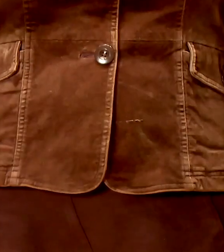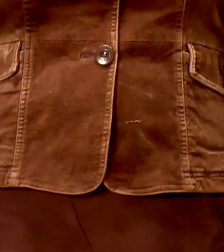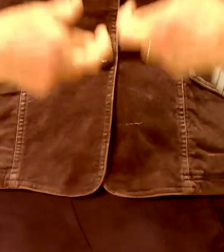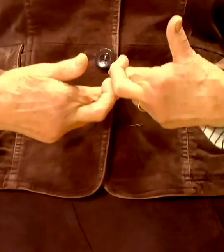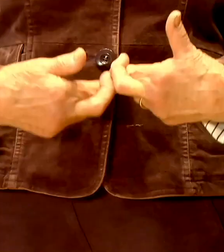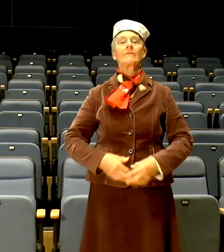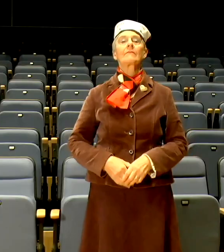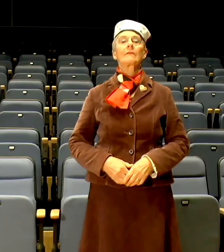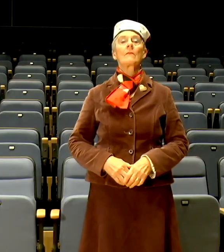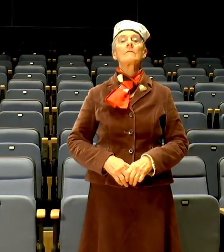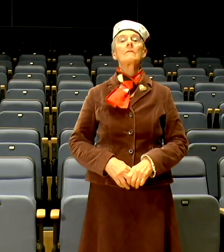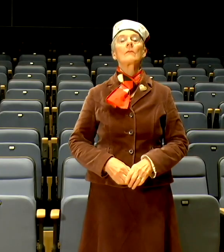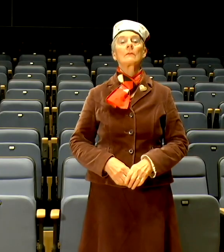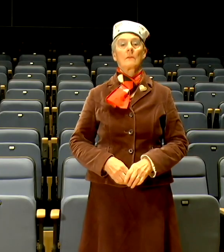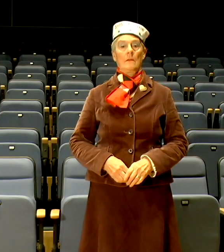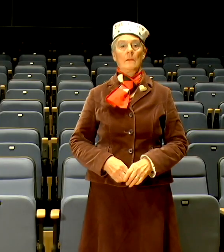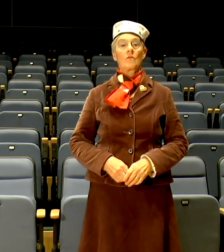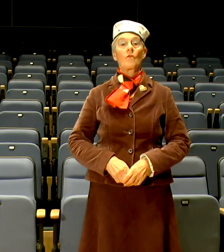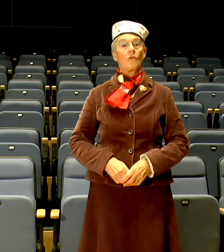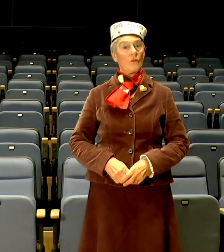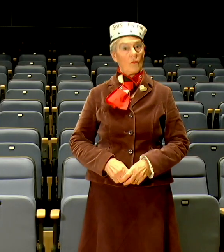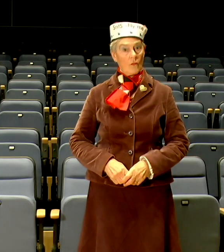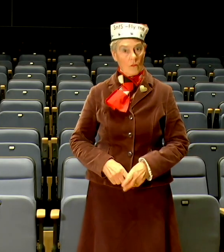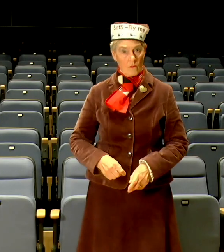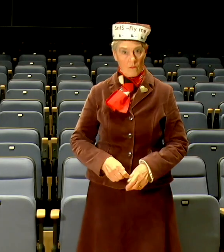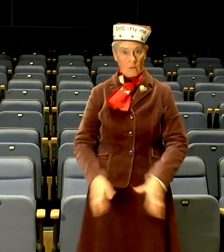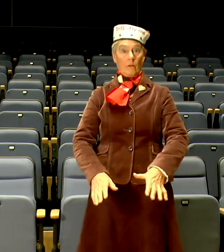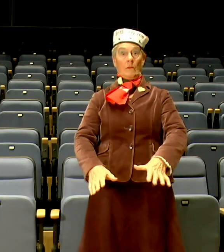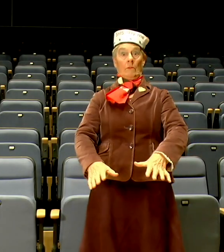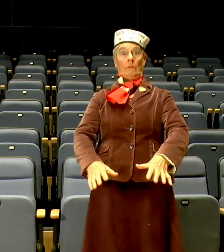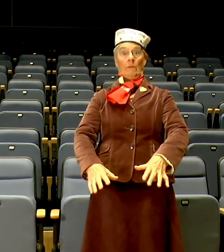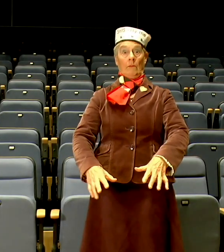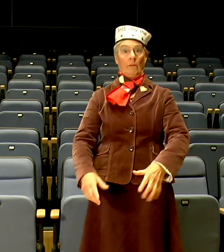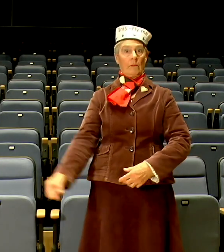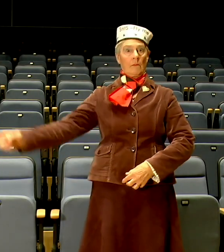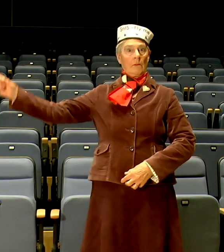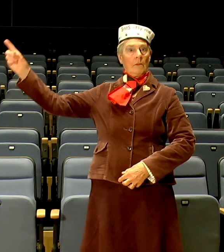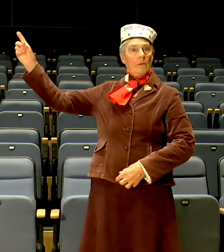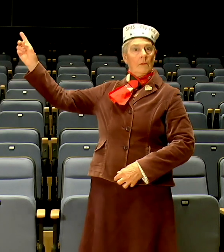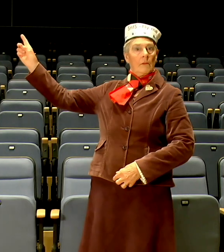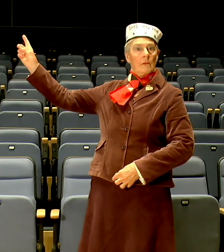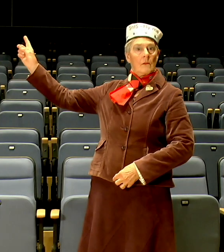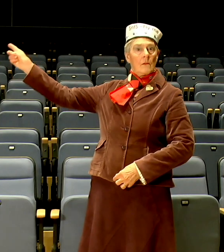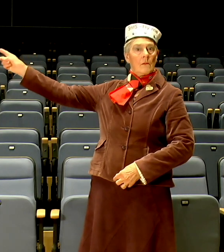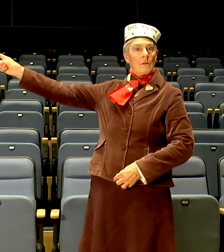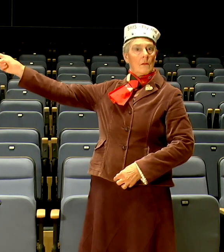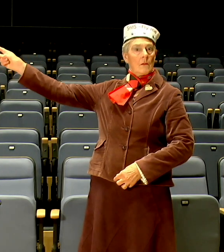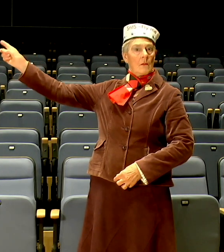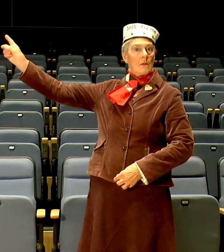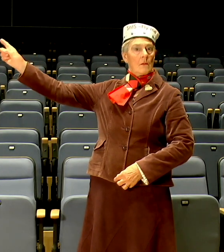In the unlikely event the film comes to a sudden stop, please remain seated. Our